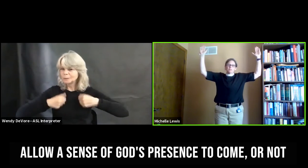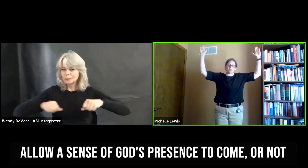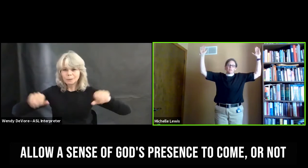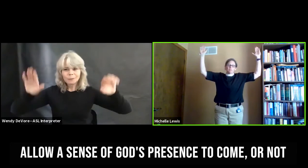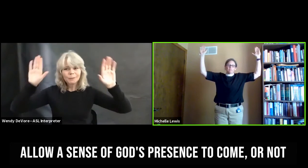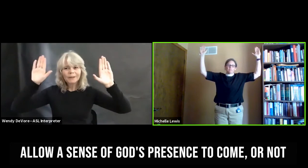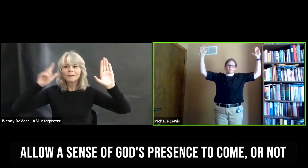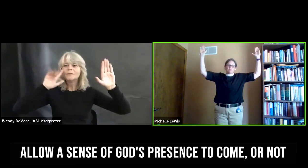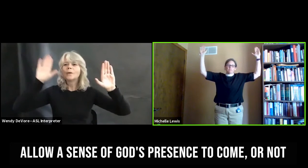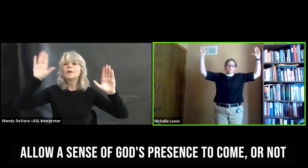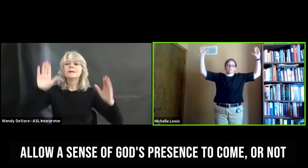come.